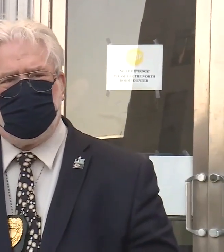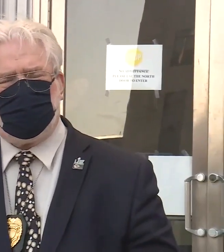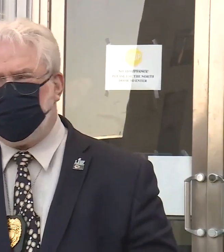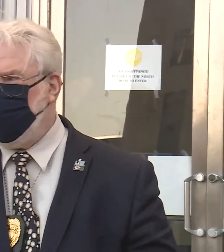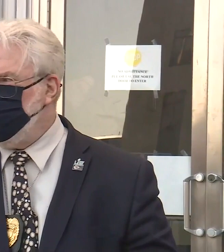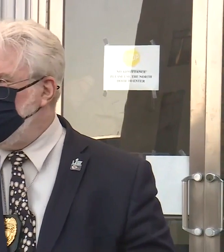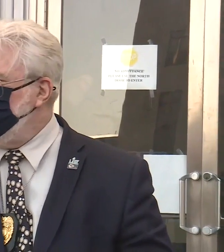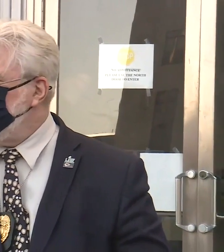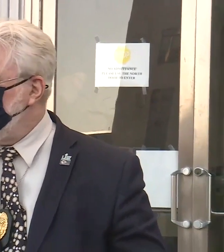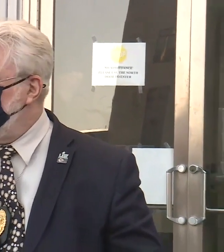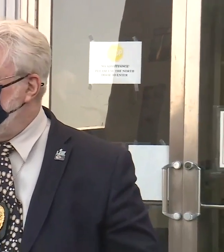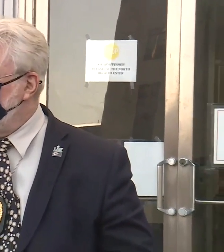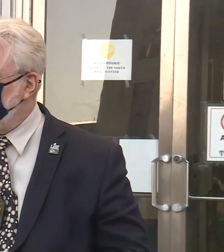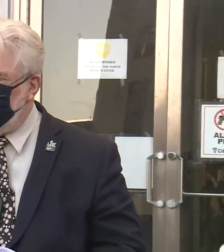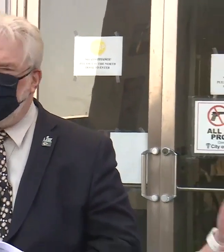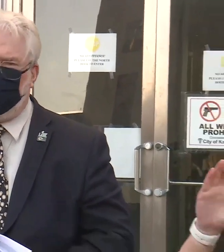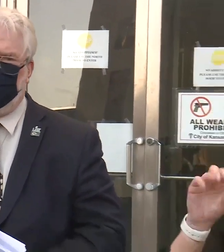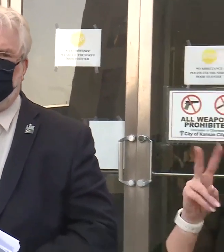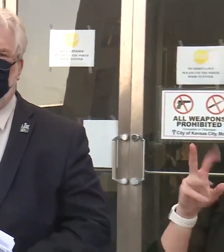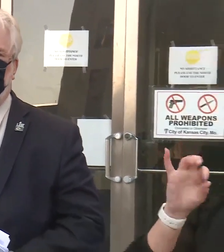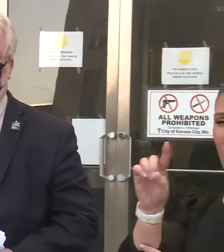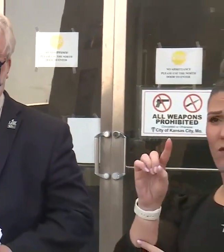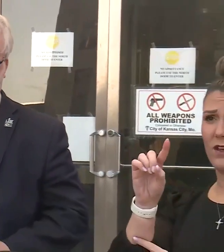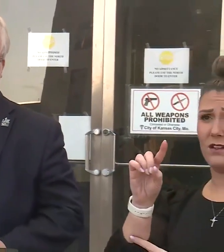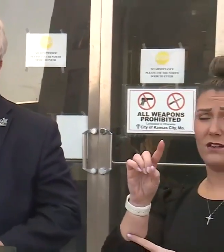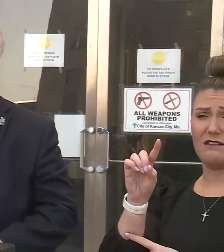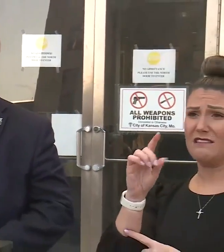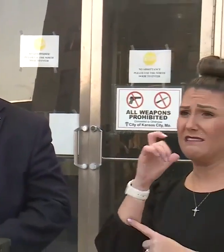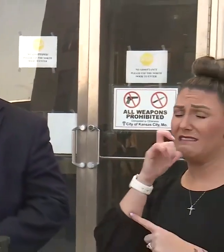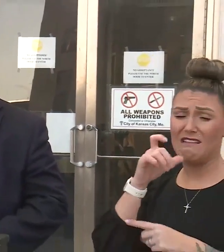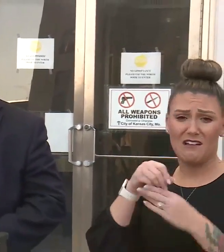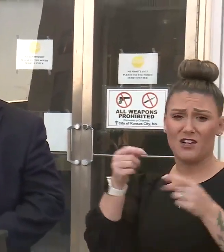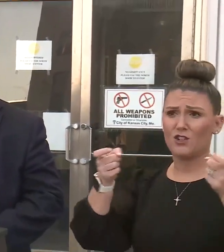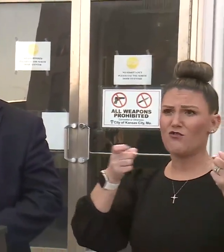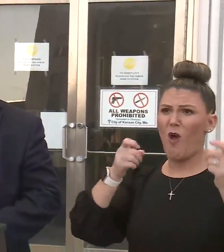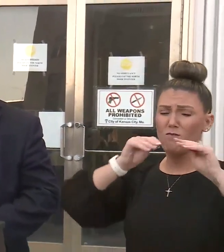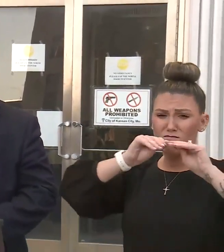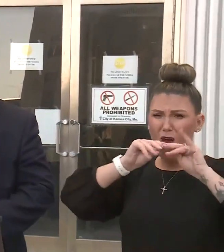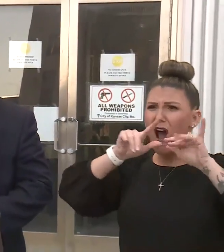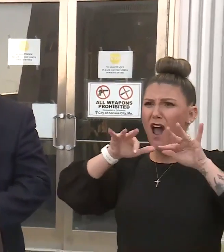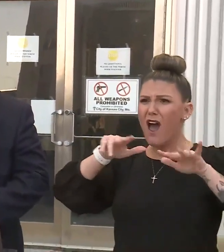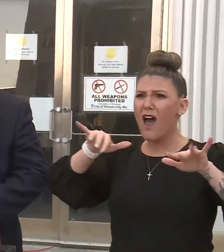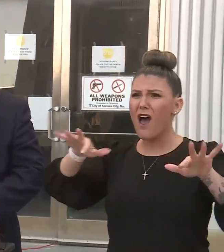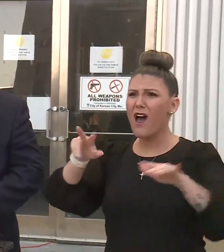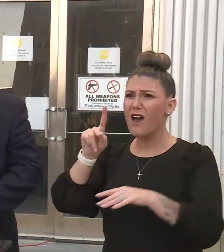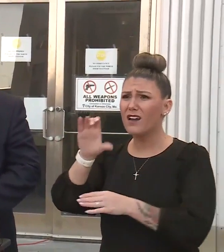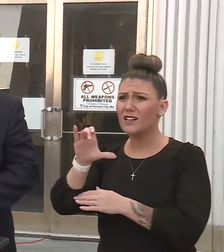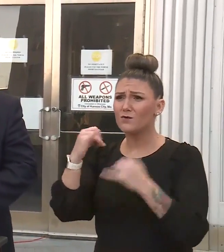So COVID is spiraling out of control in Kansas City right now.